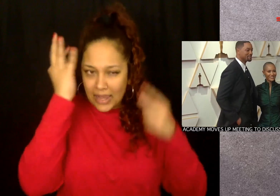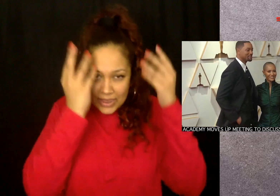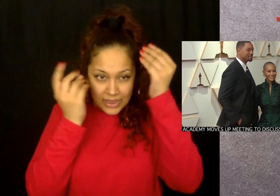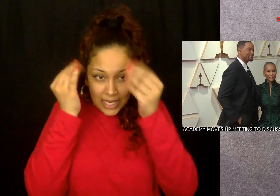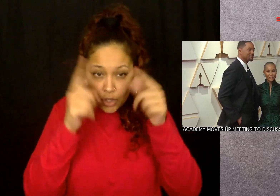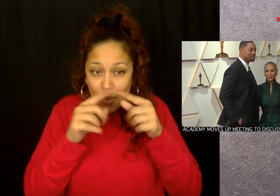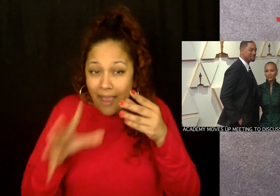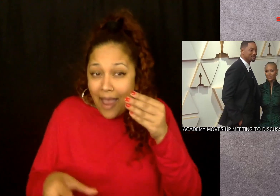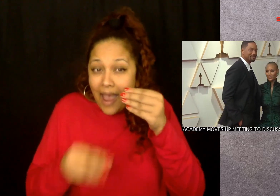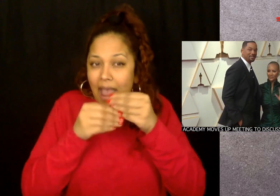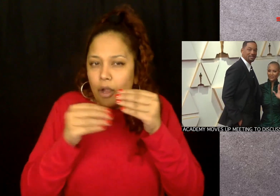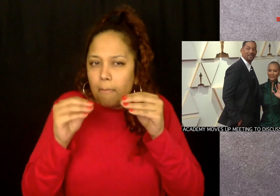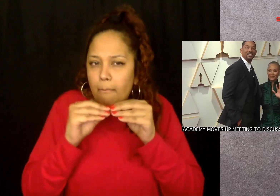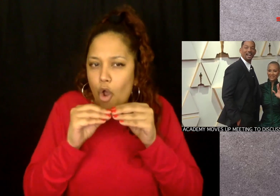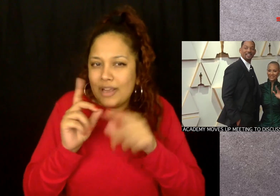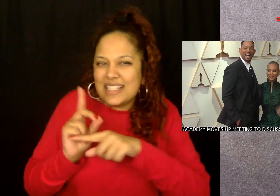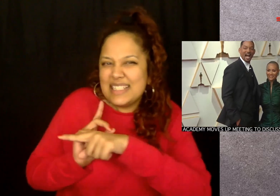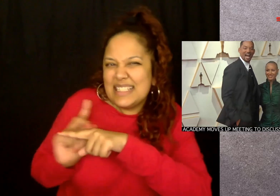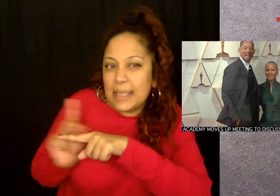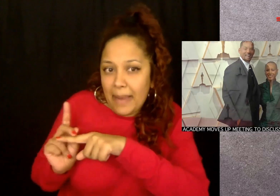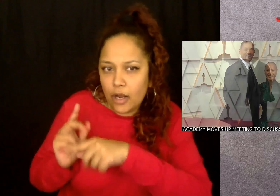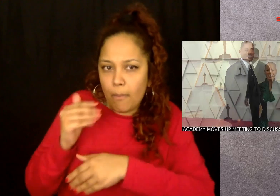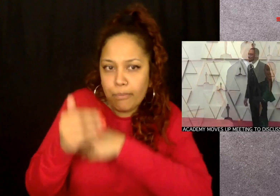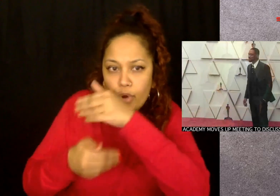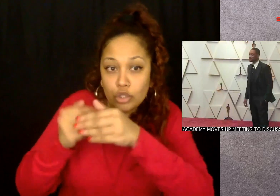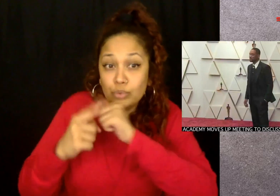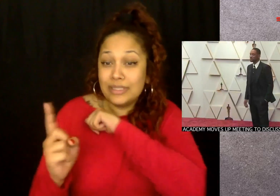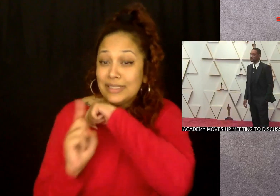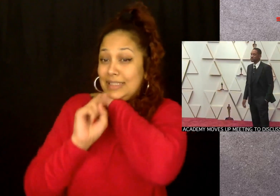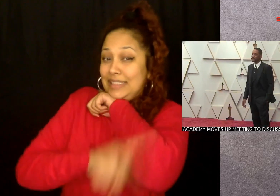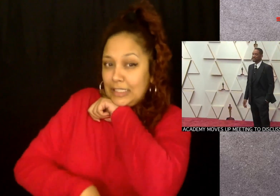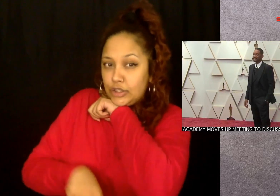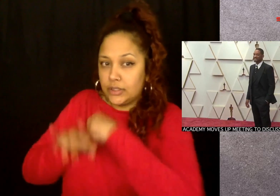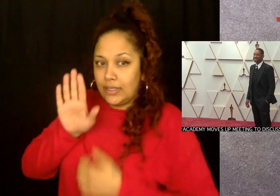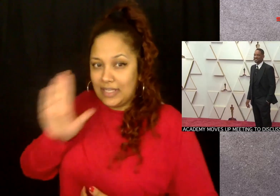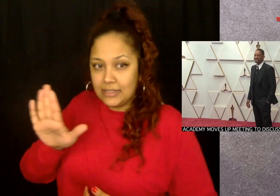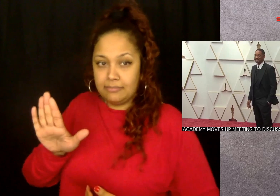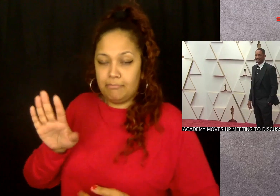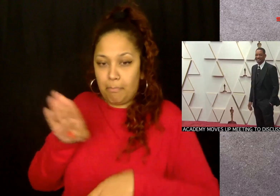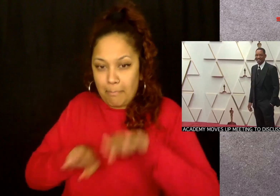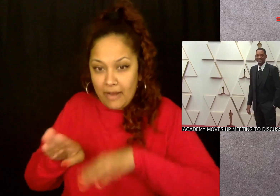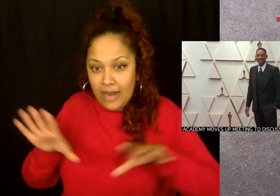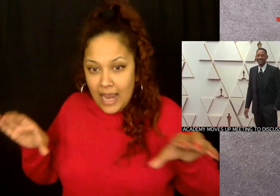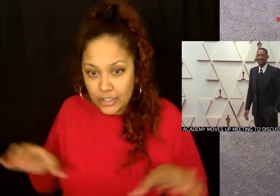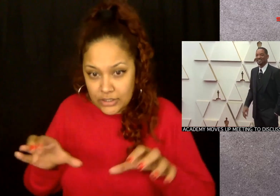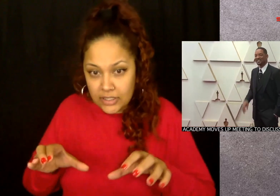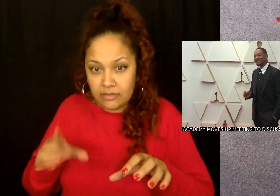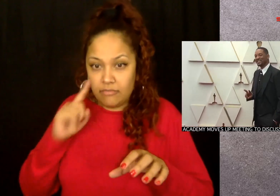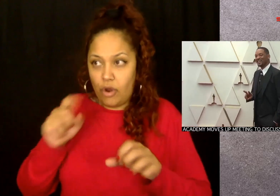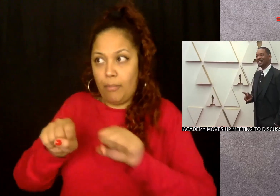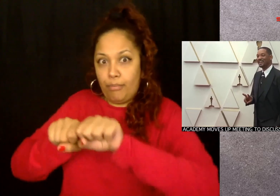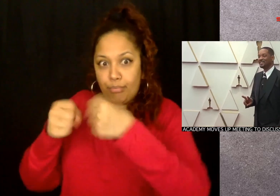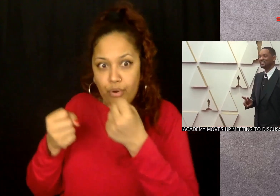disciplinary proceedings for violations of the Academy's standards of conduct.